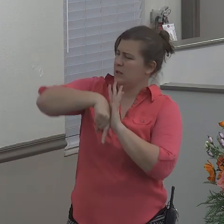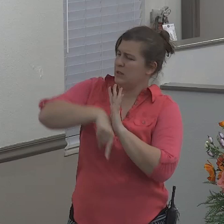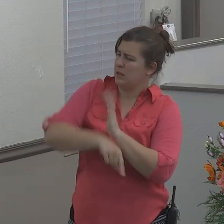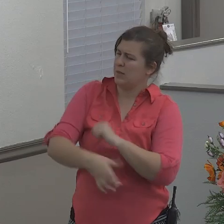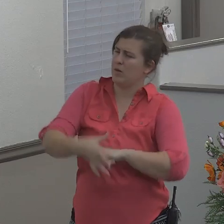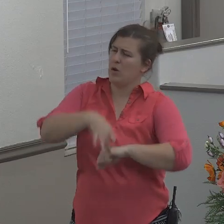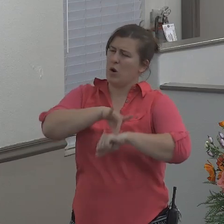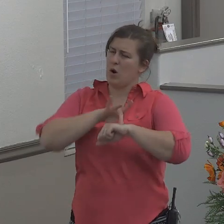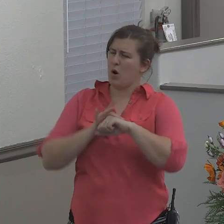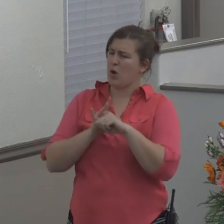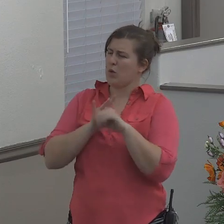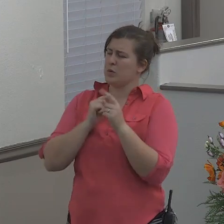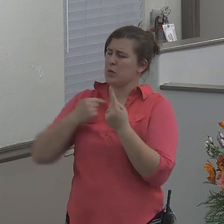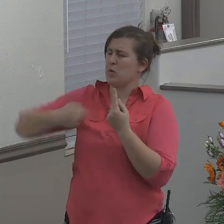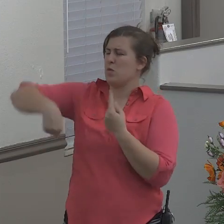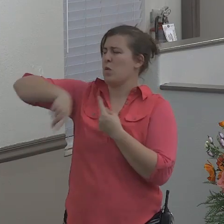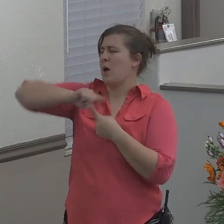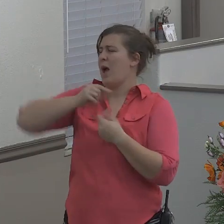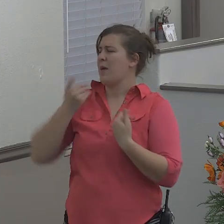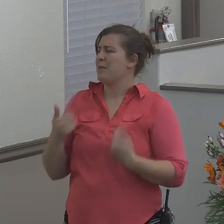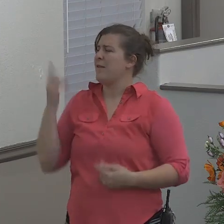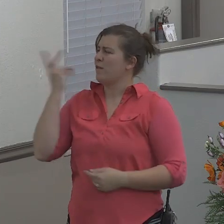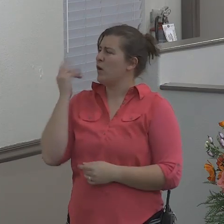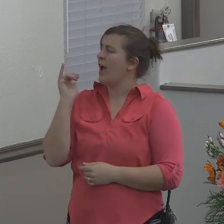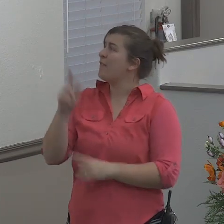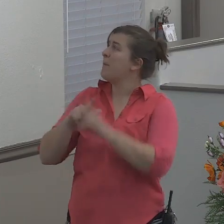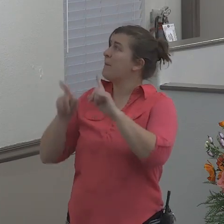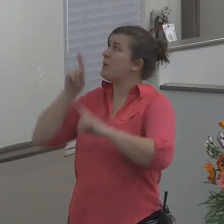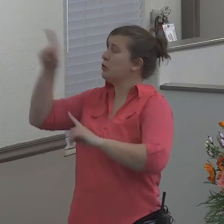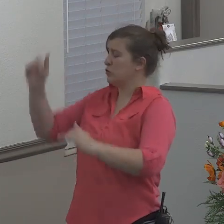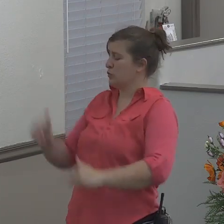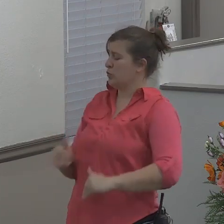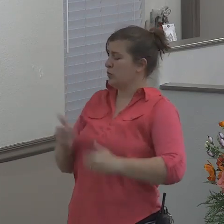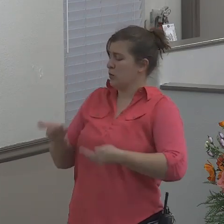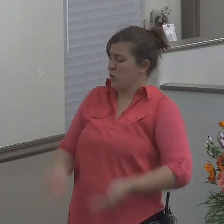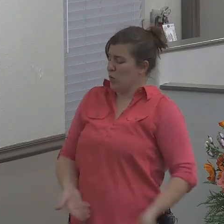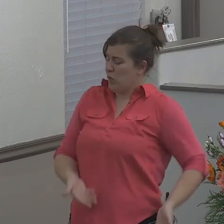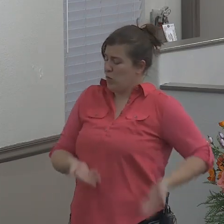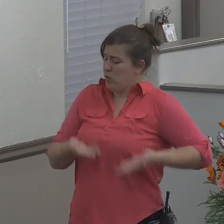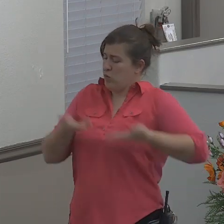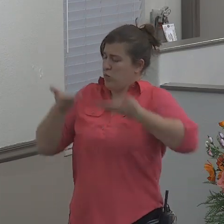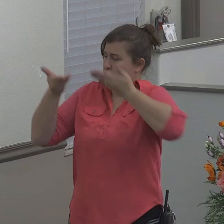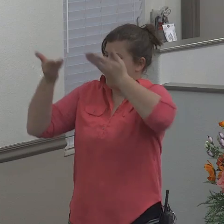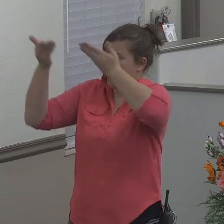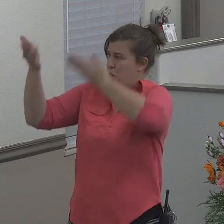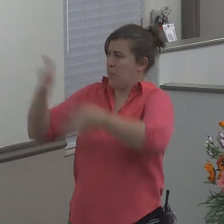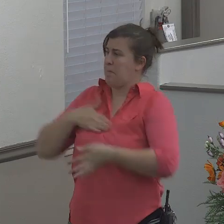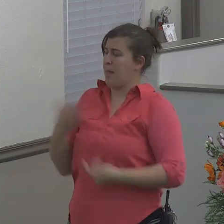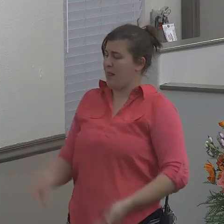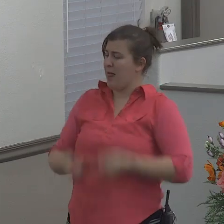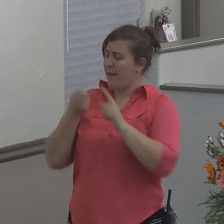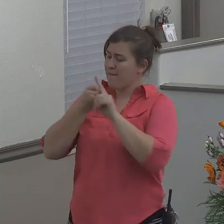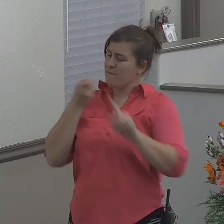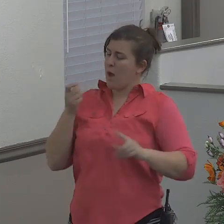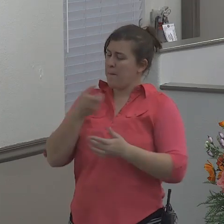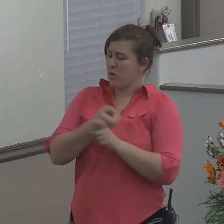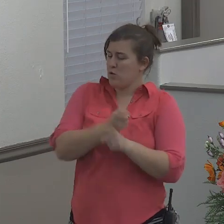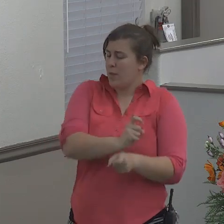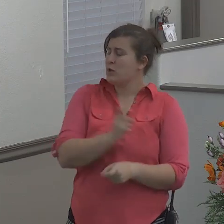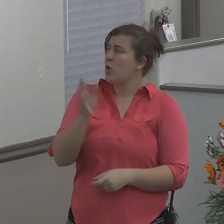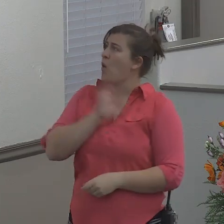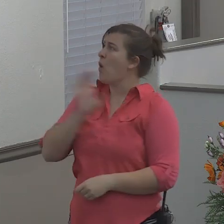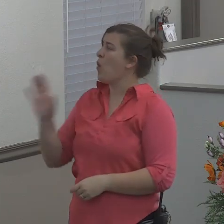was about me forever. Yet hast thou brought me up, brought up my life from corruption. O Lord my God,